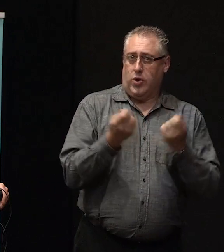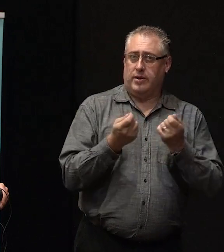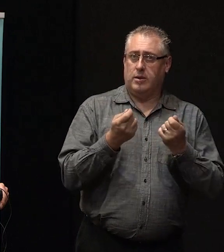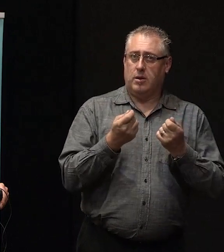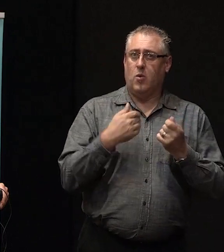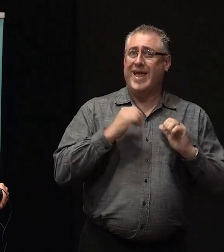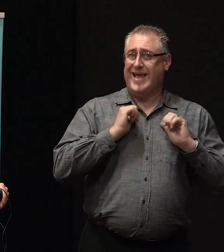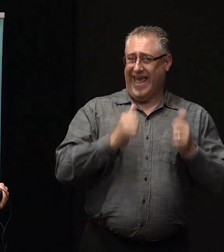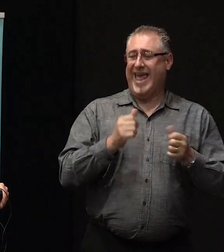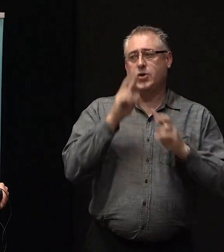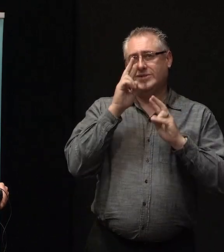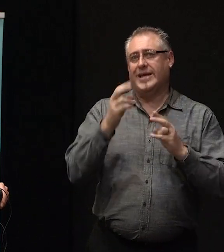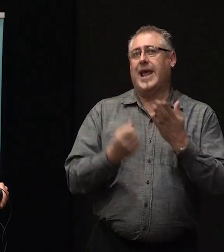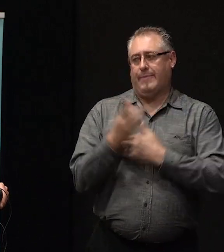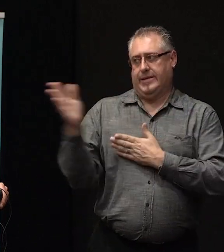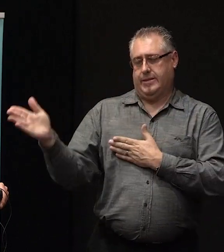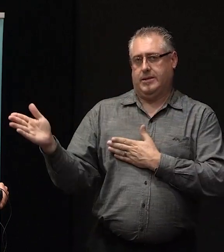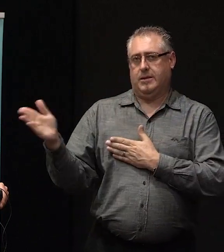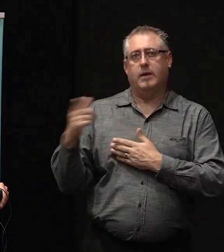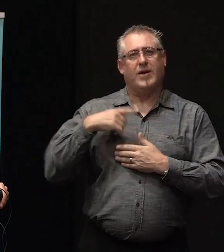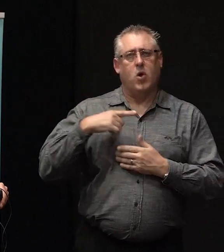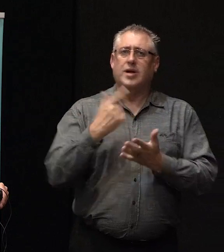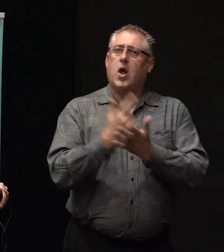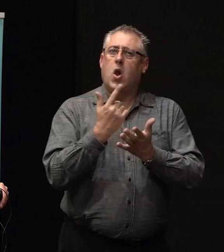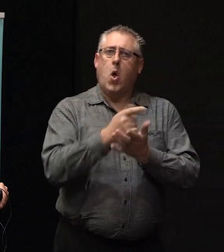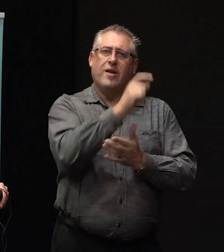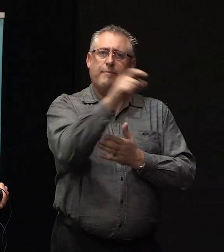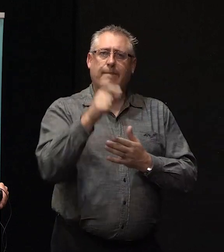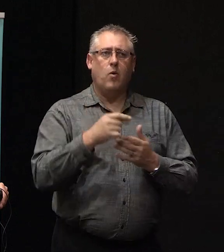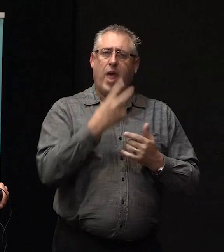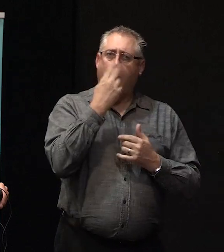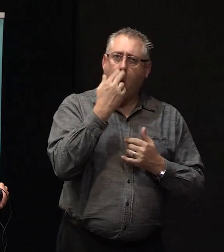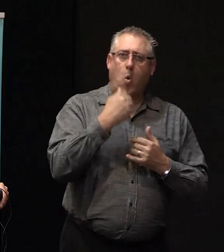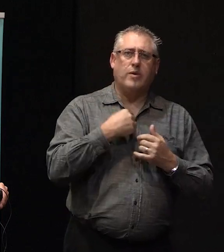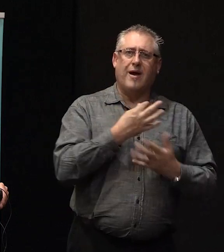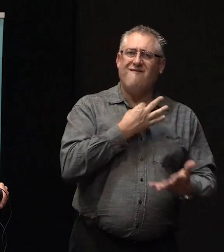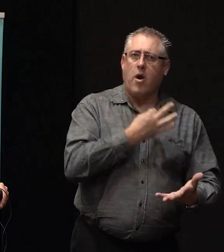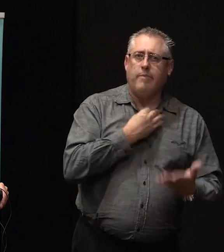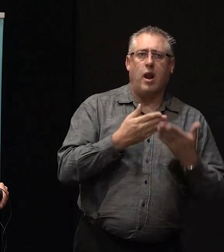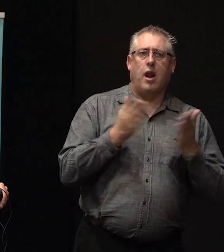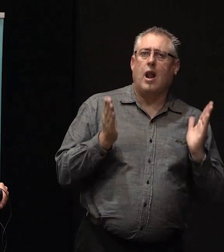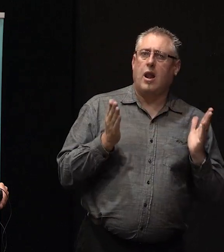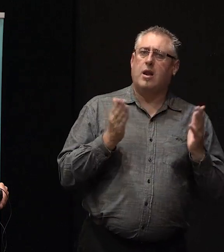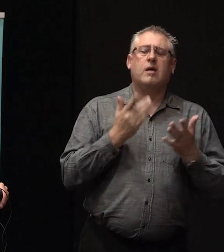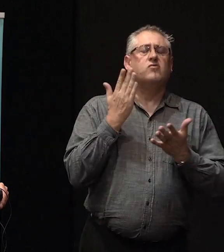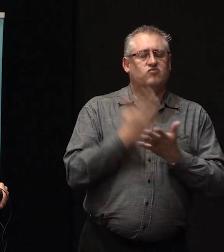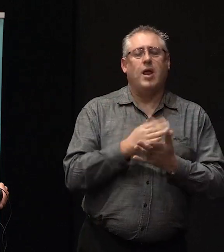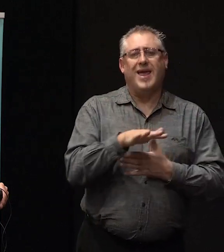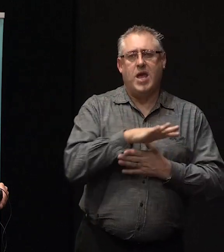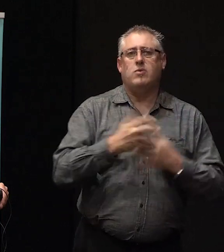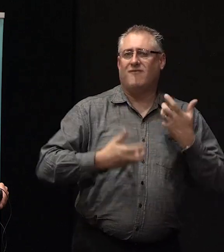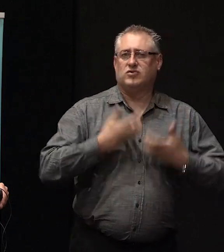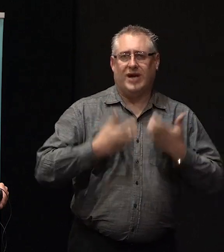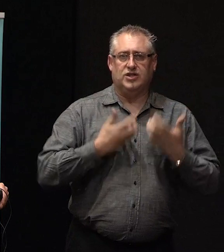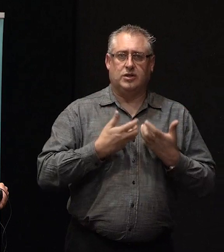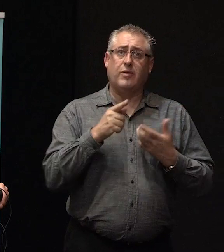very, very keen to see that can work, because for a lot of people, the elderly, the most vulnerable, that's been a real area of frustration. So that's